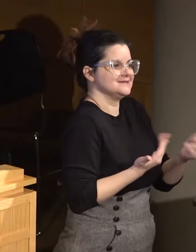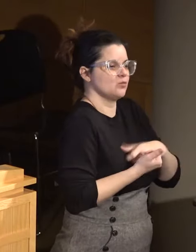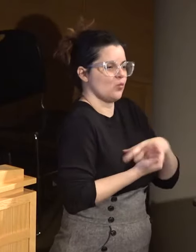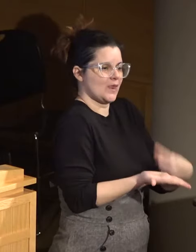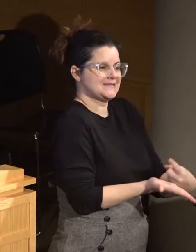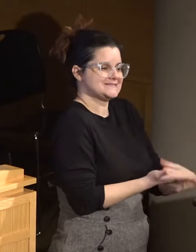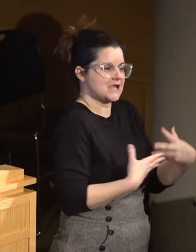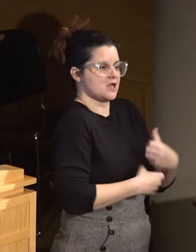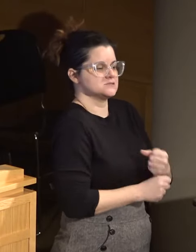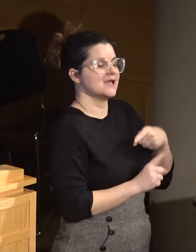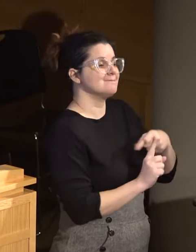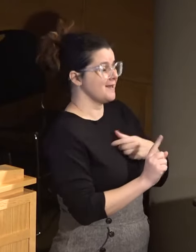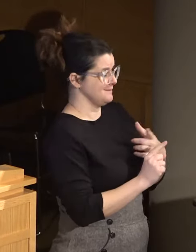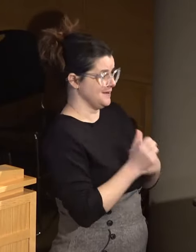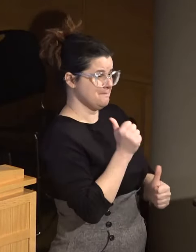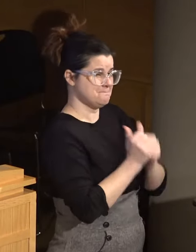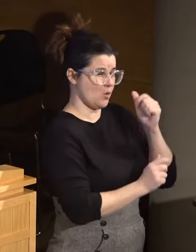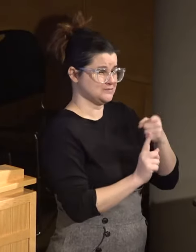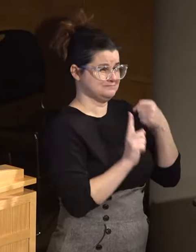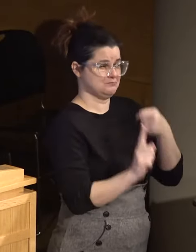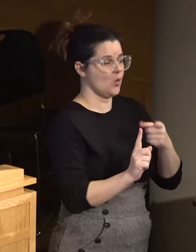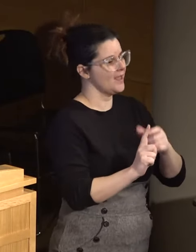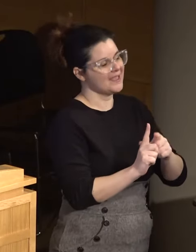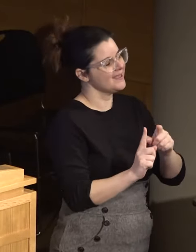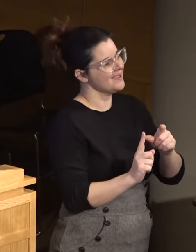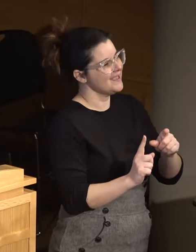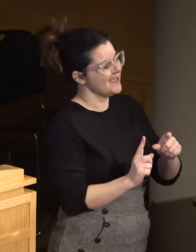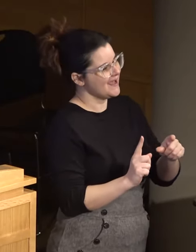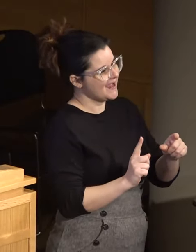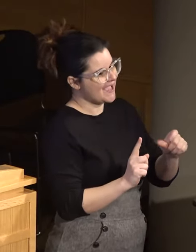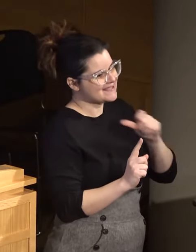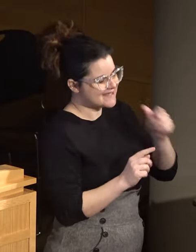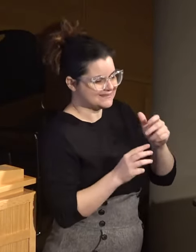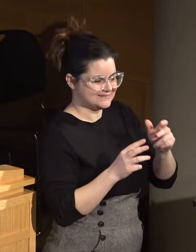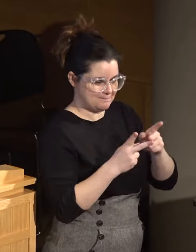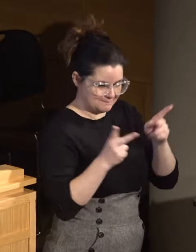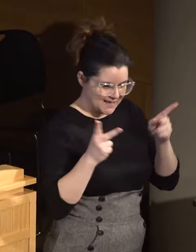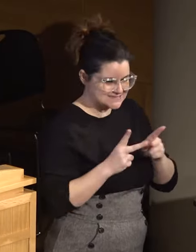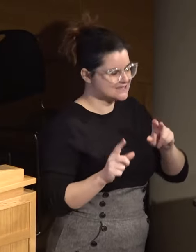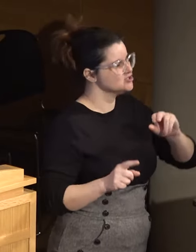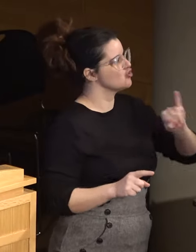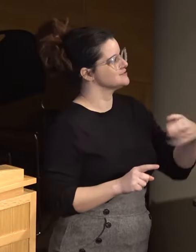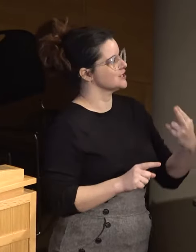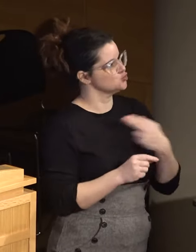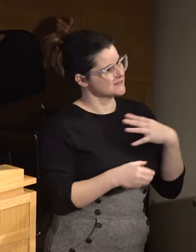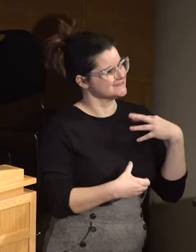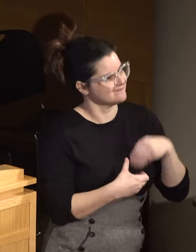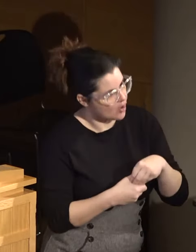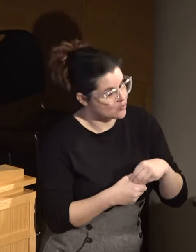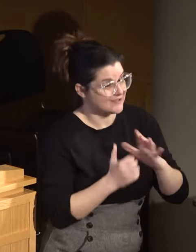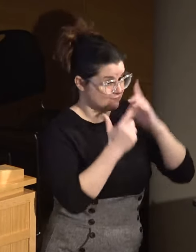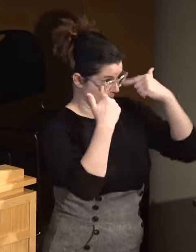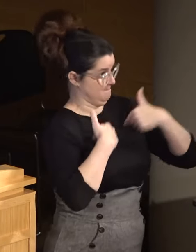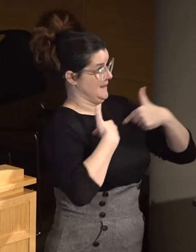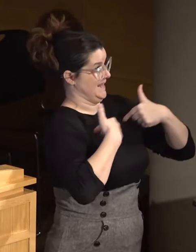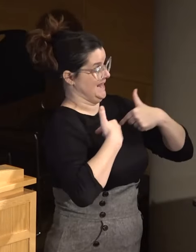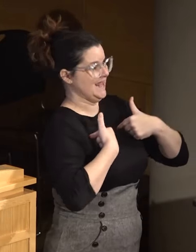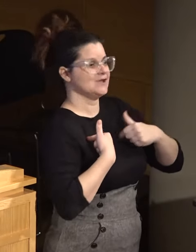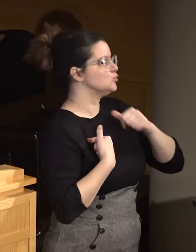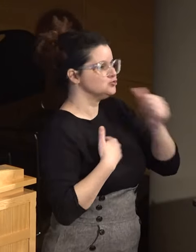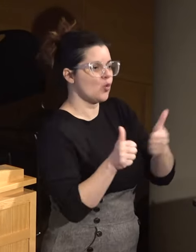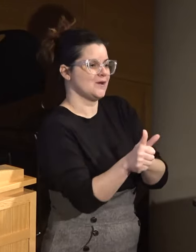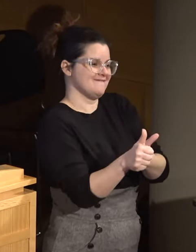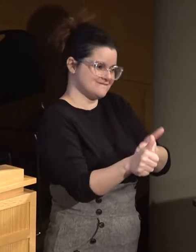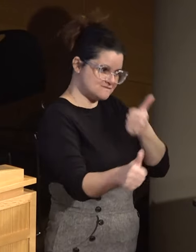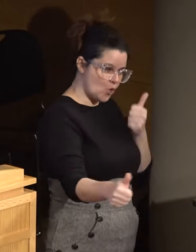cover but I think for me the main takeaway is the snapshot of the places that Jansen Hughes gets into and for me it's the fact that we don't avoid